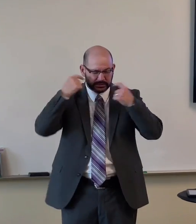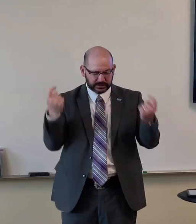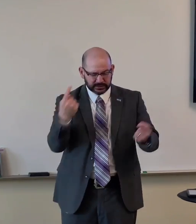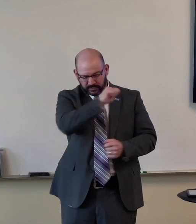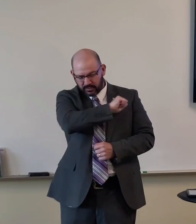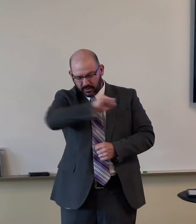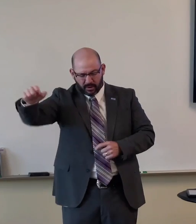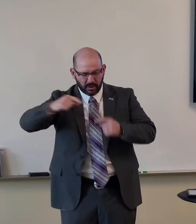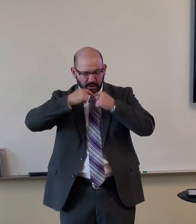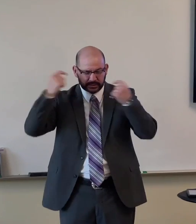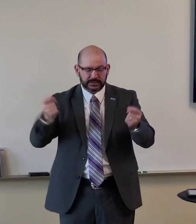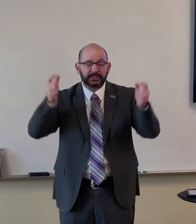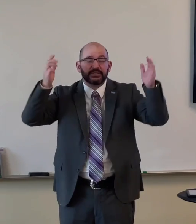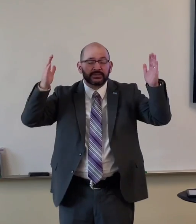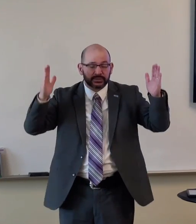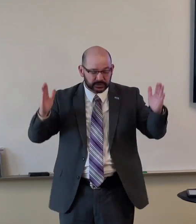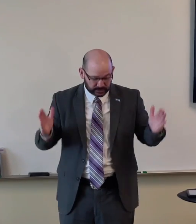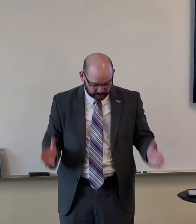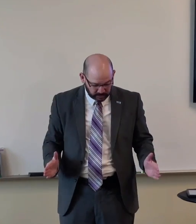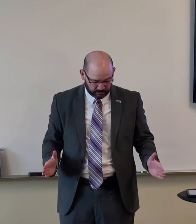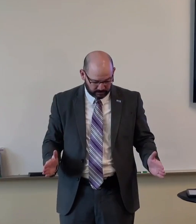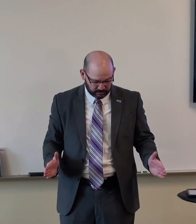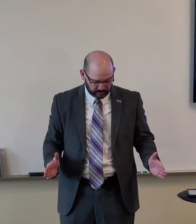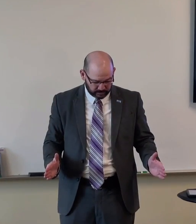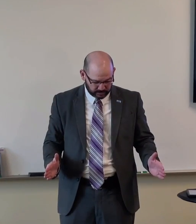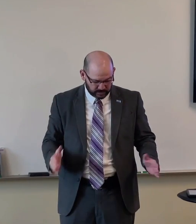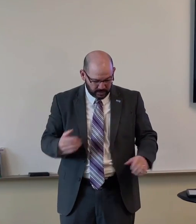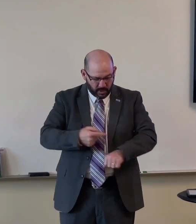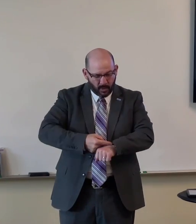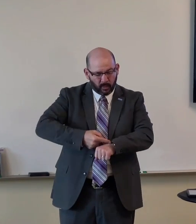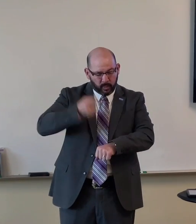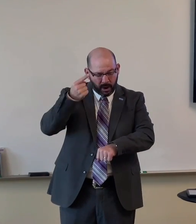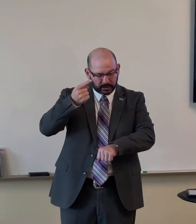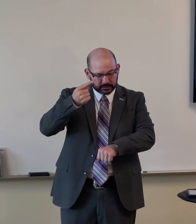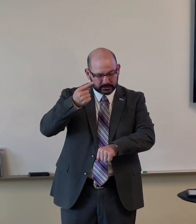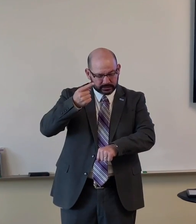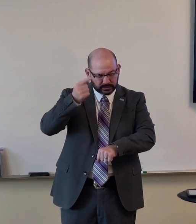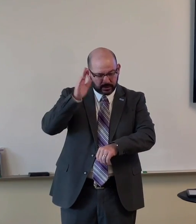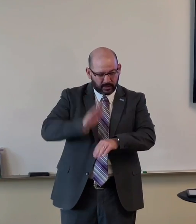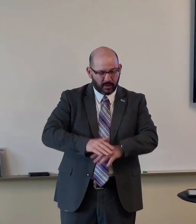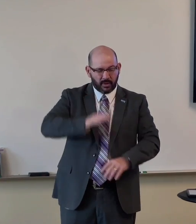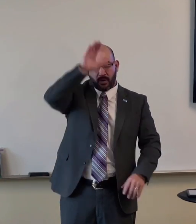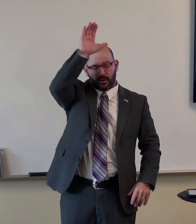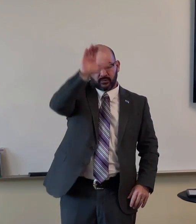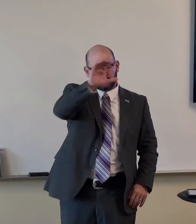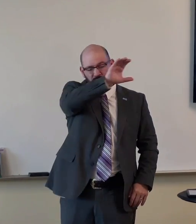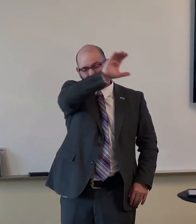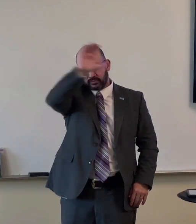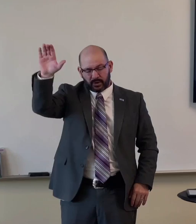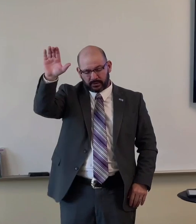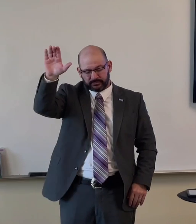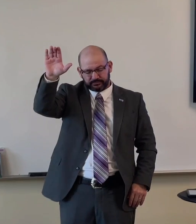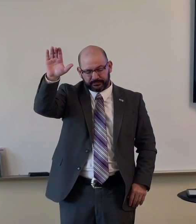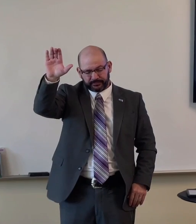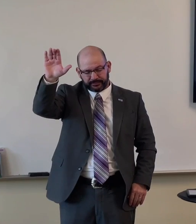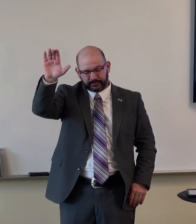innocent life suffered bled and died and took upon him the sins of all the world every individual on the cross